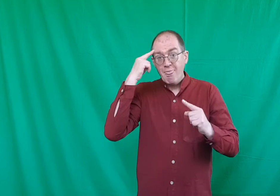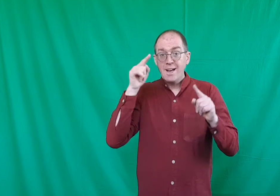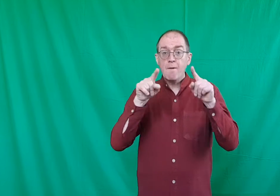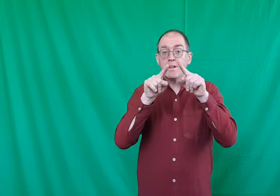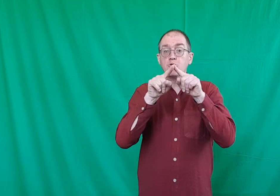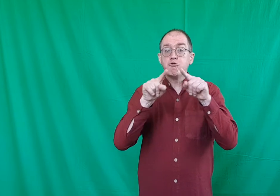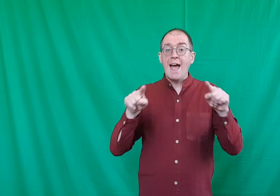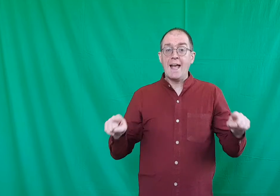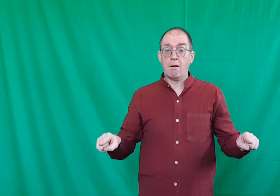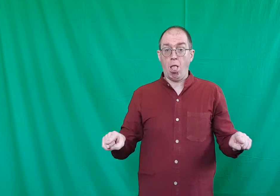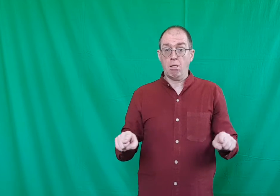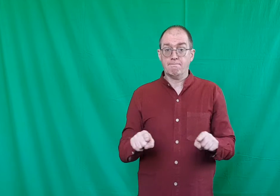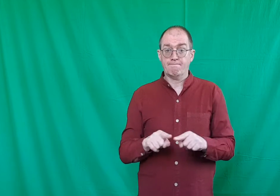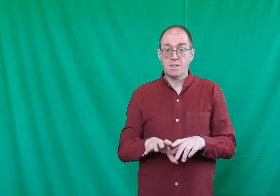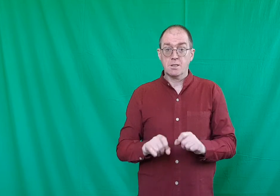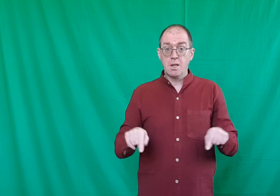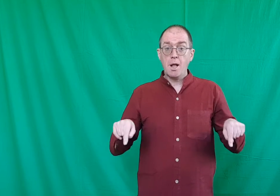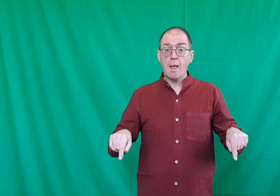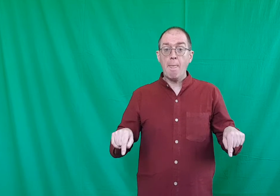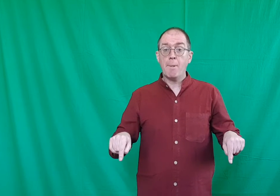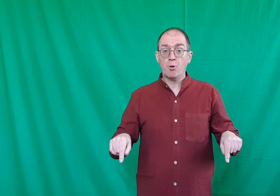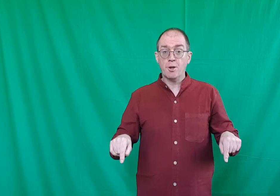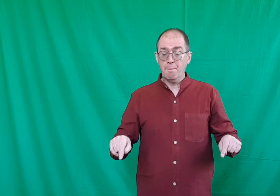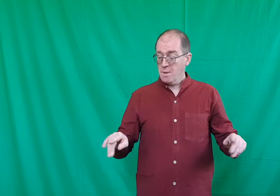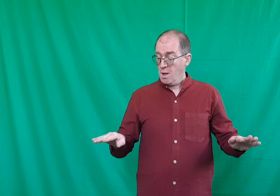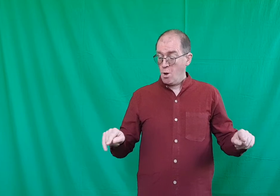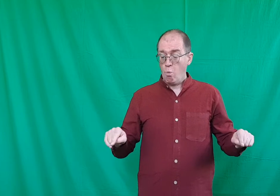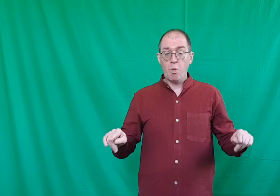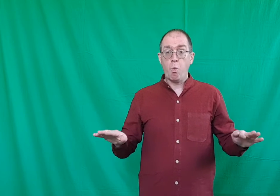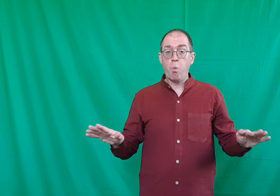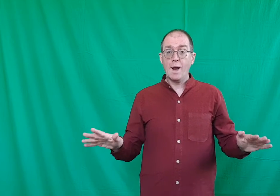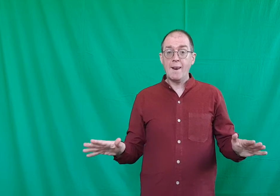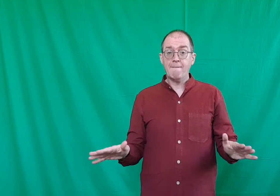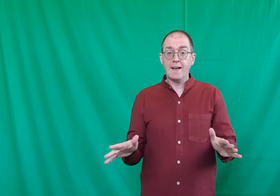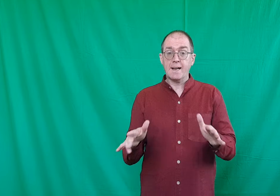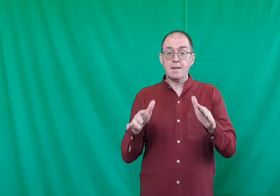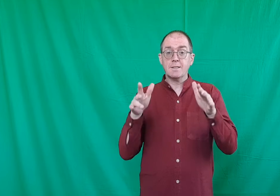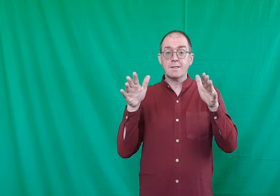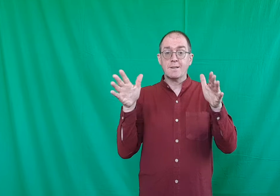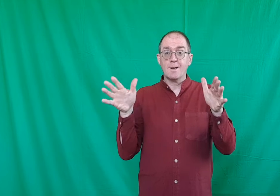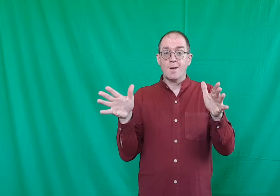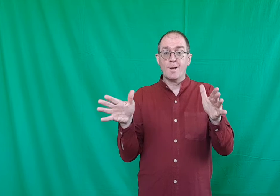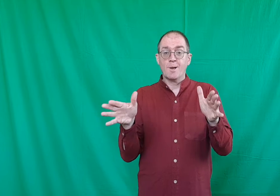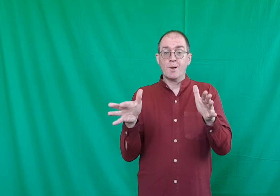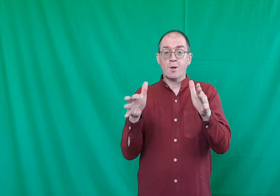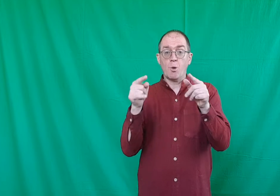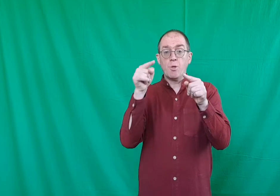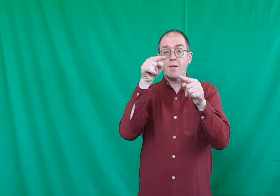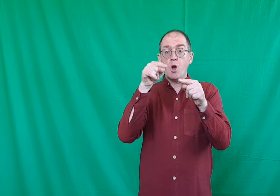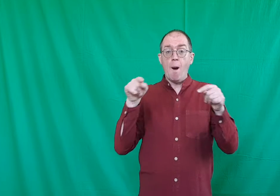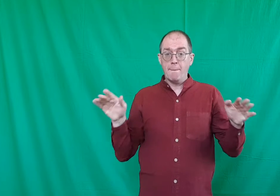Think of a triangle. Start at the bottom. With wiggly fingers, go to the top.